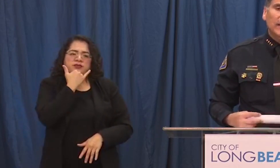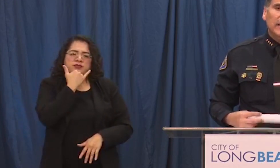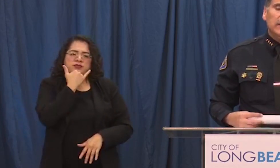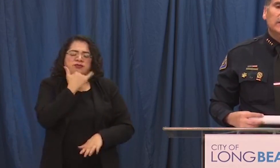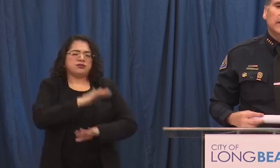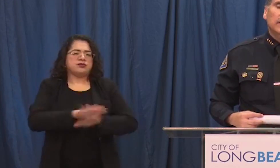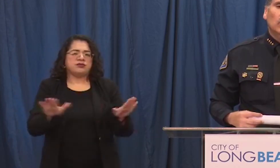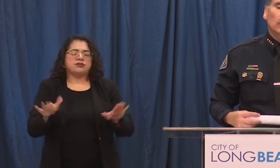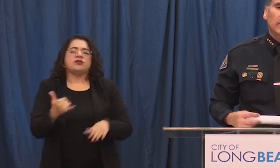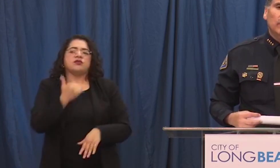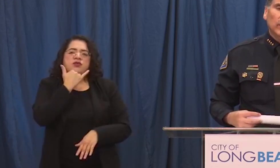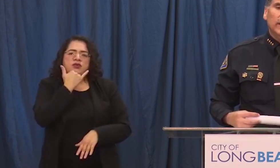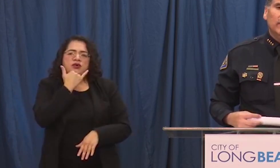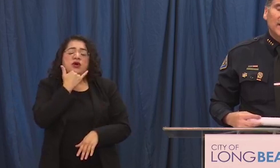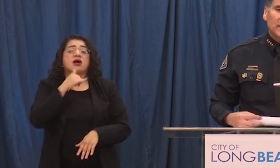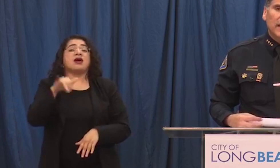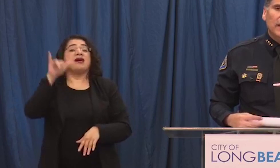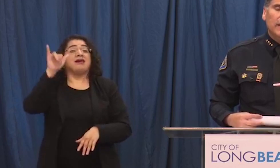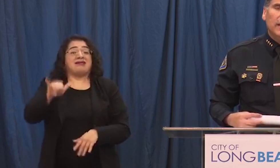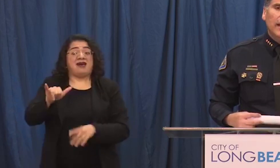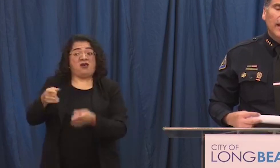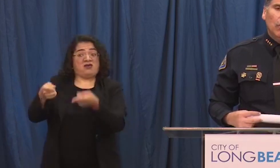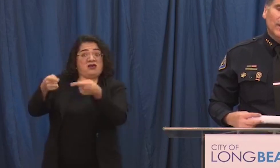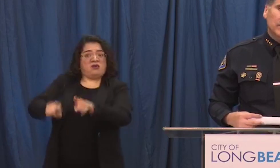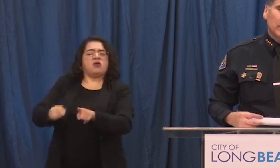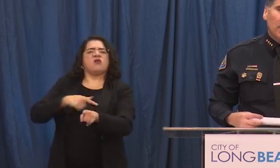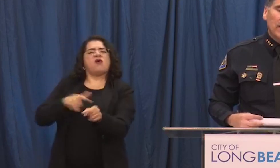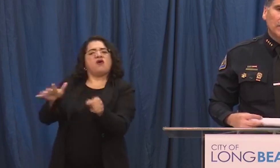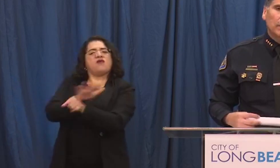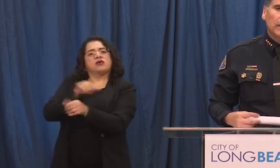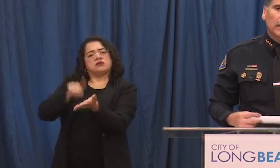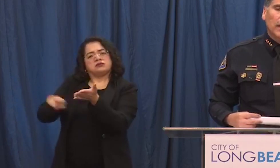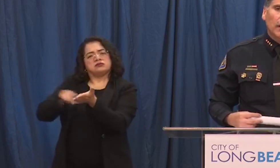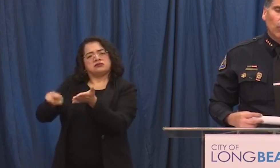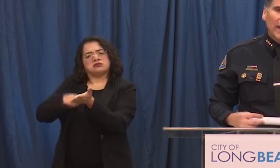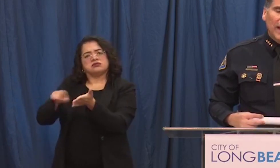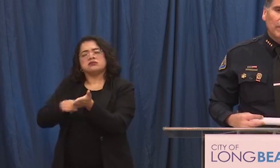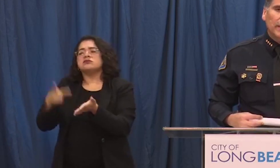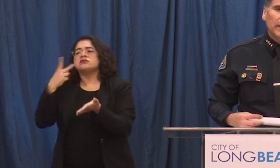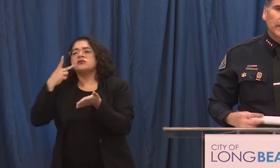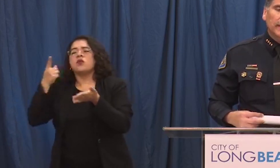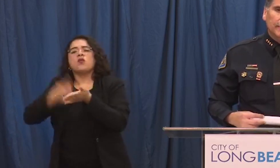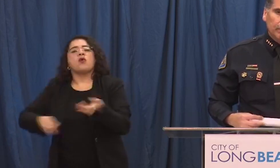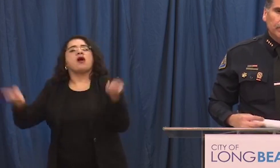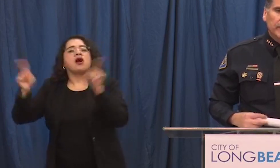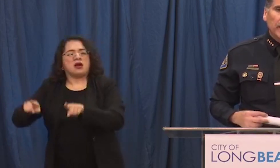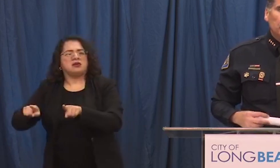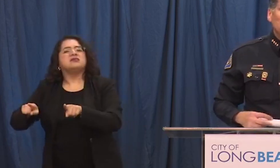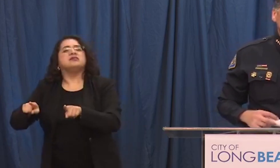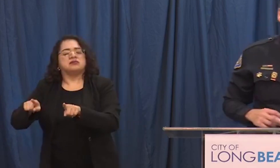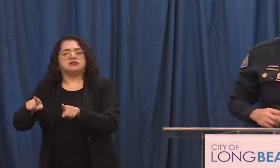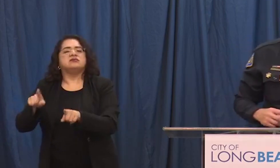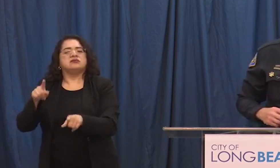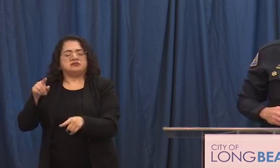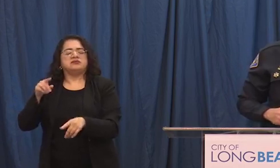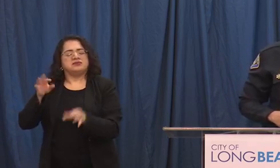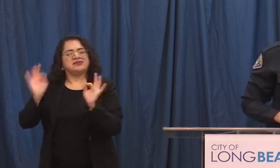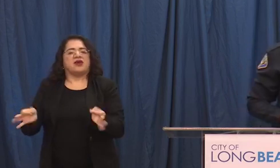you that the incident will be fully investigated and we'll get to the bottom of what happened thank you